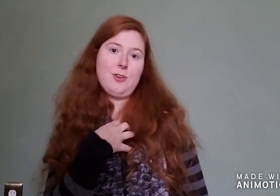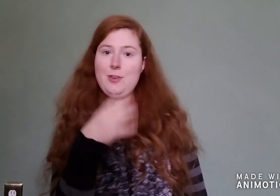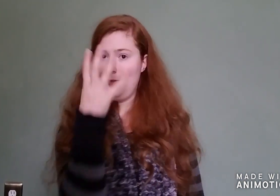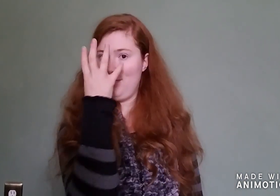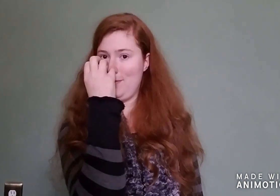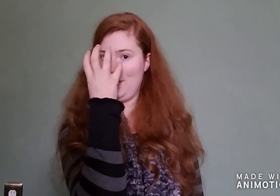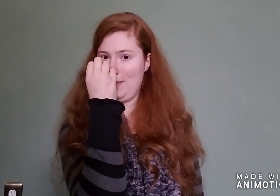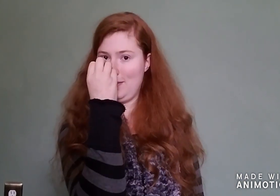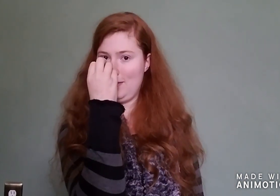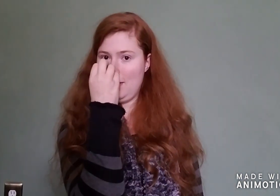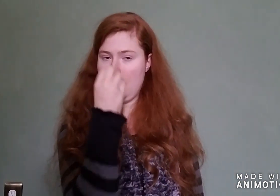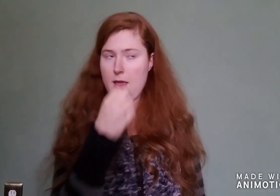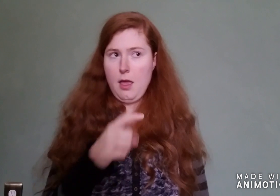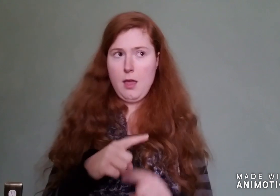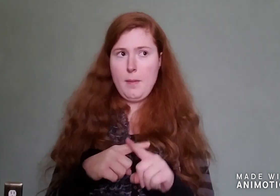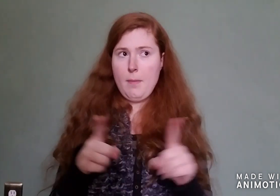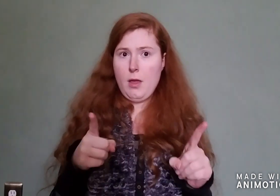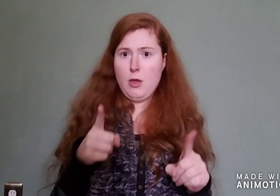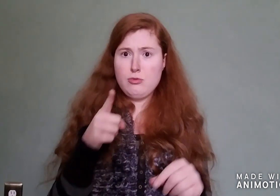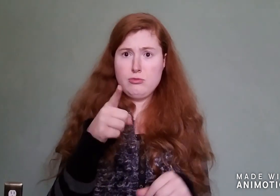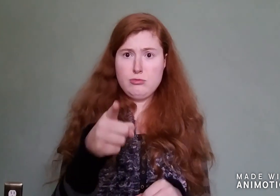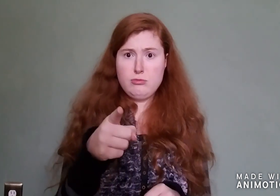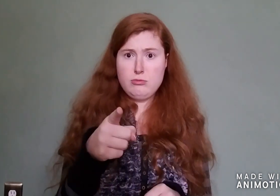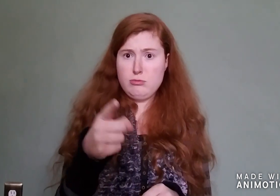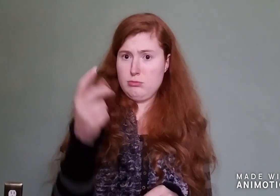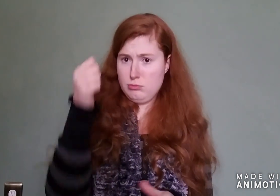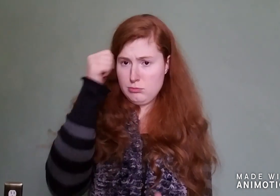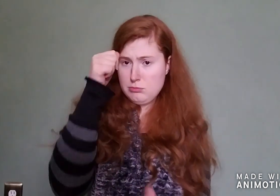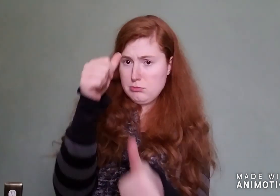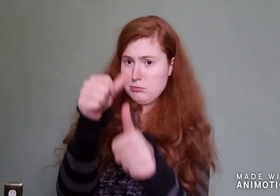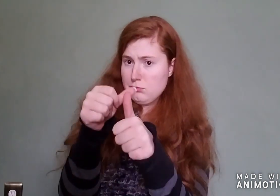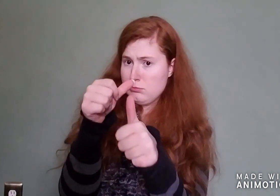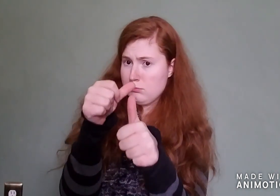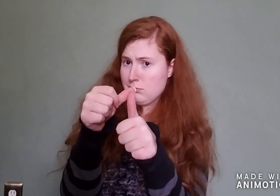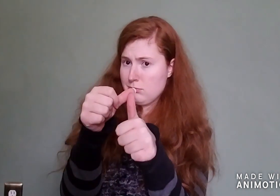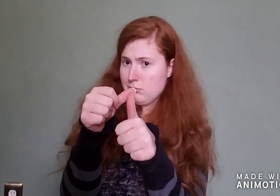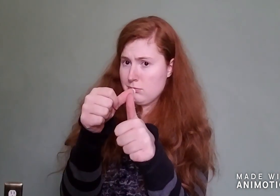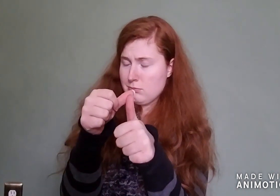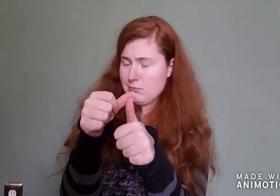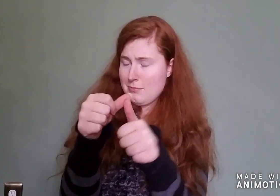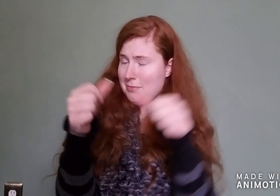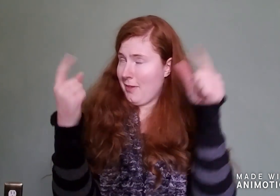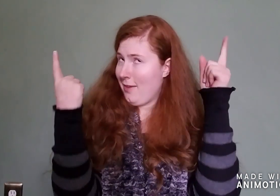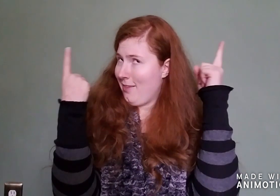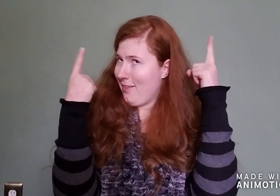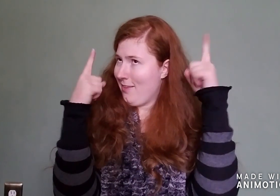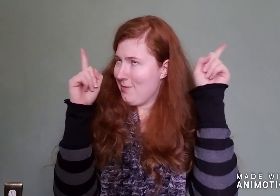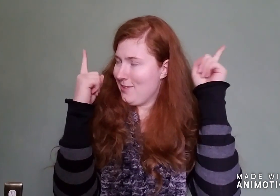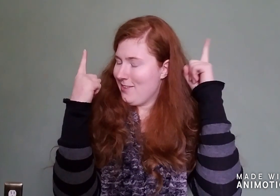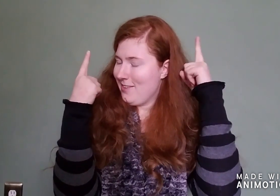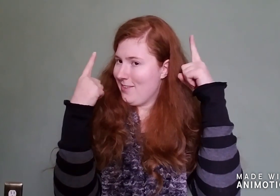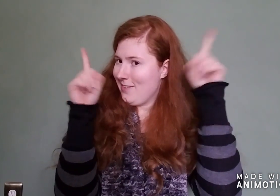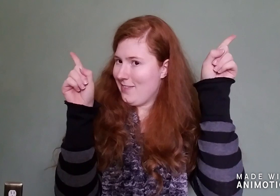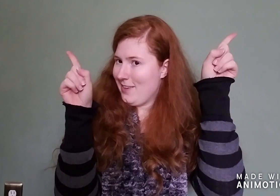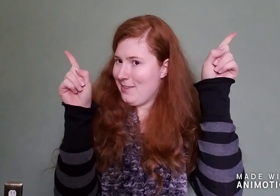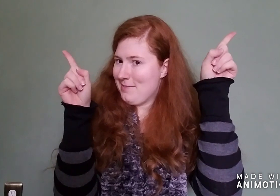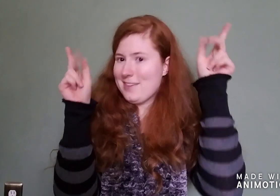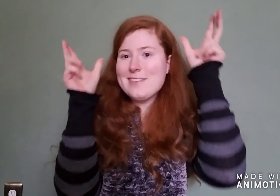Blitzen, But do you recall the most famous reindeer